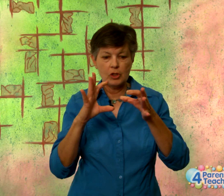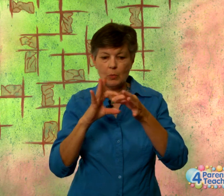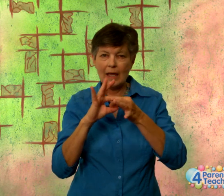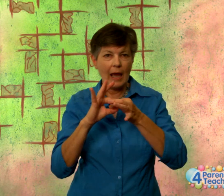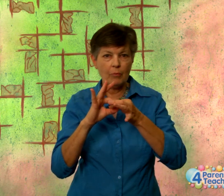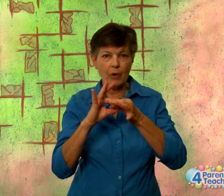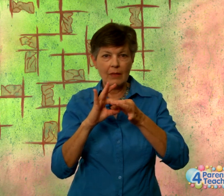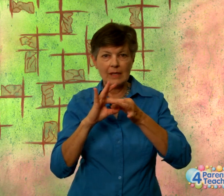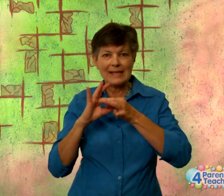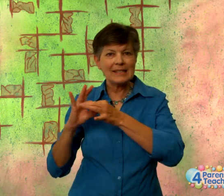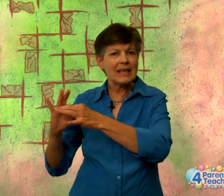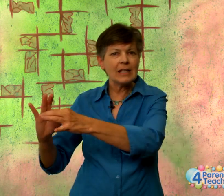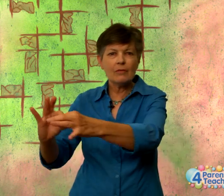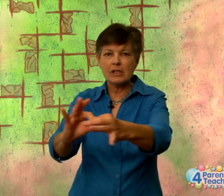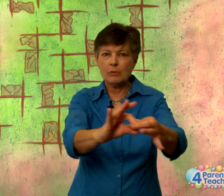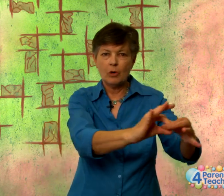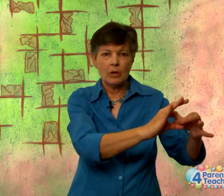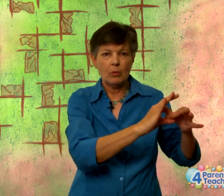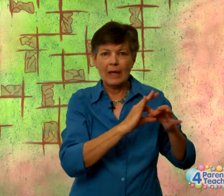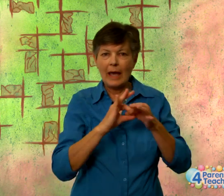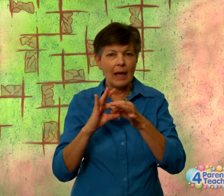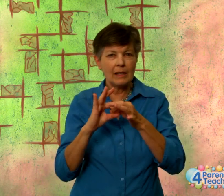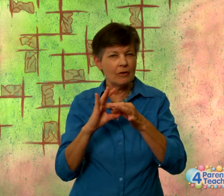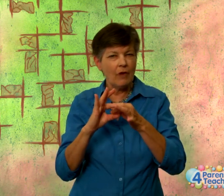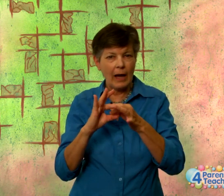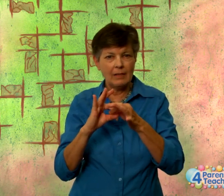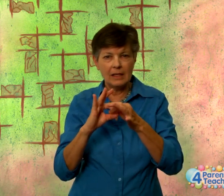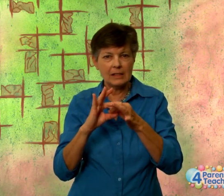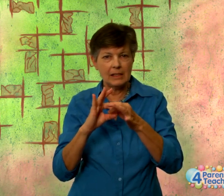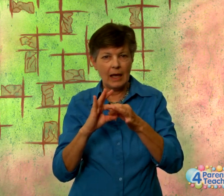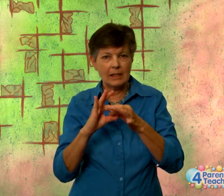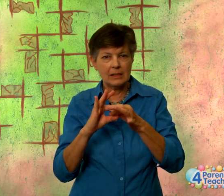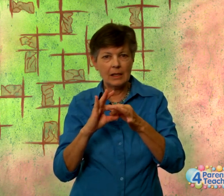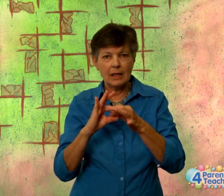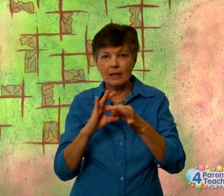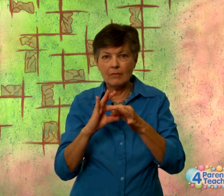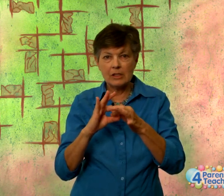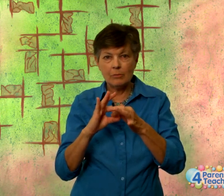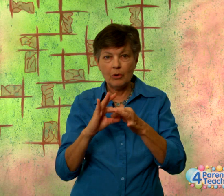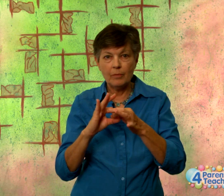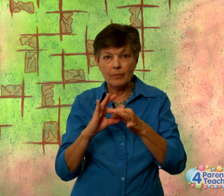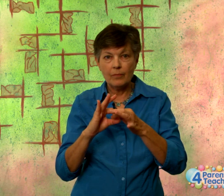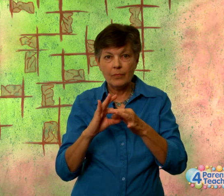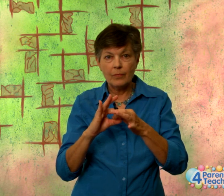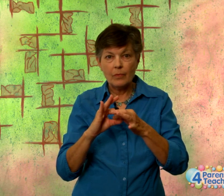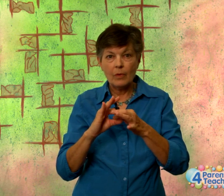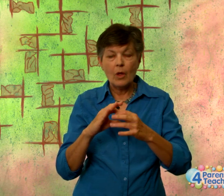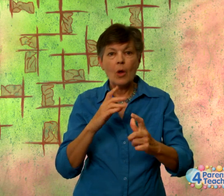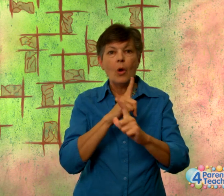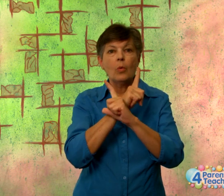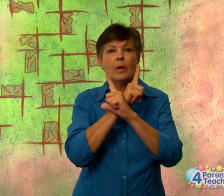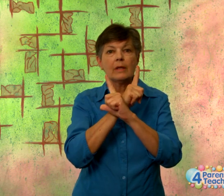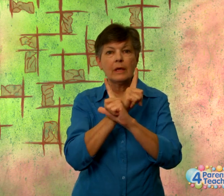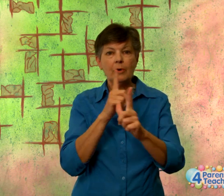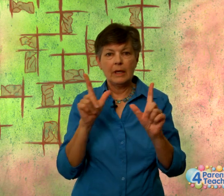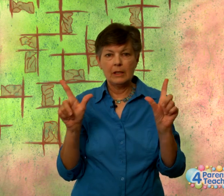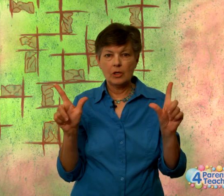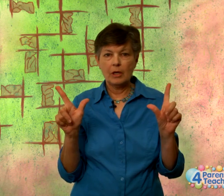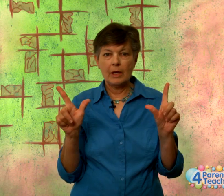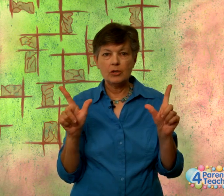so we can't break this, it's indivisible. We can't divide these states, indivisible. With liberty, so you're going to make